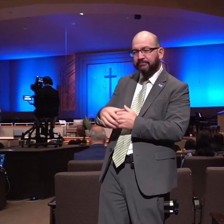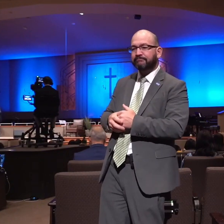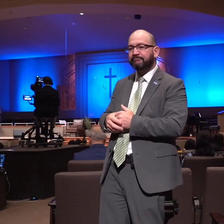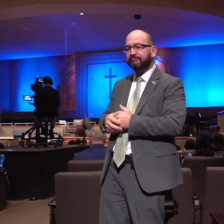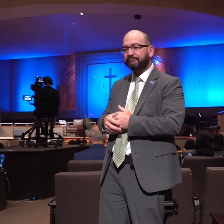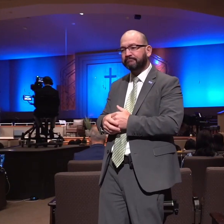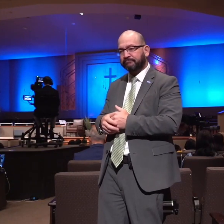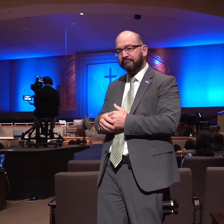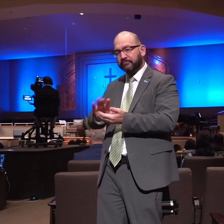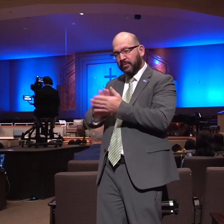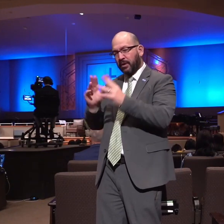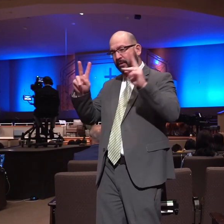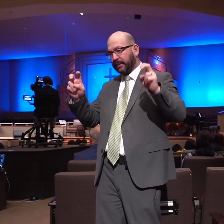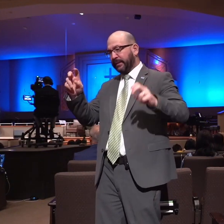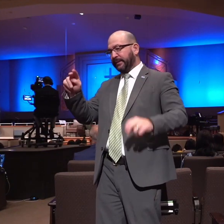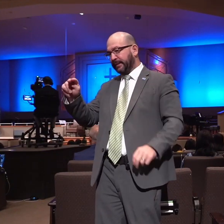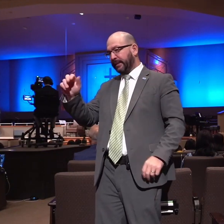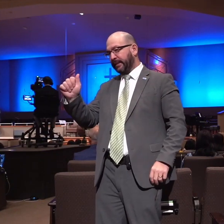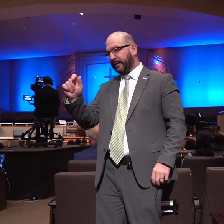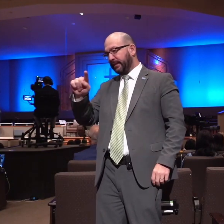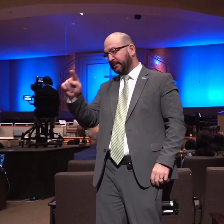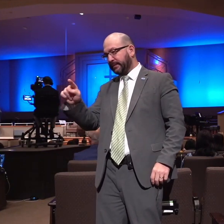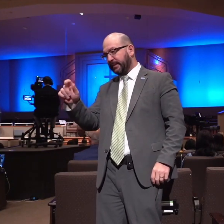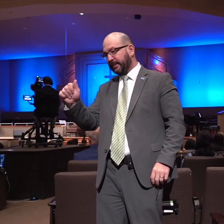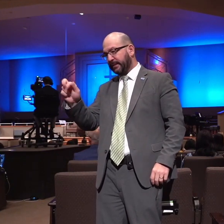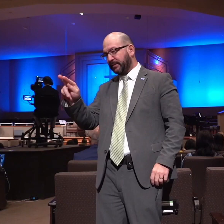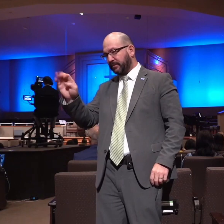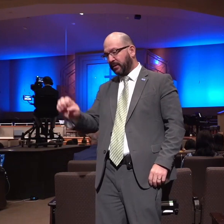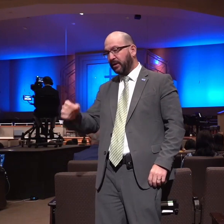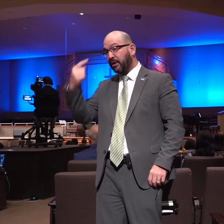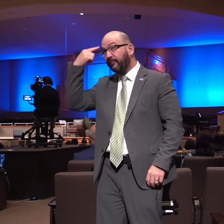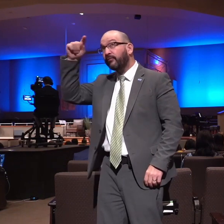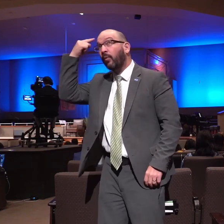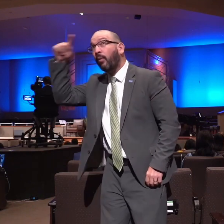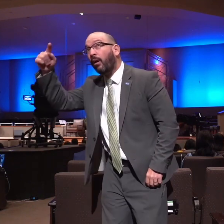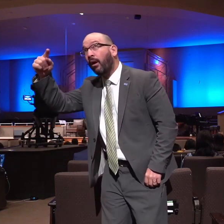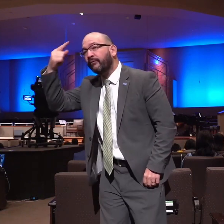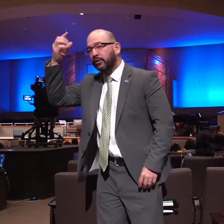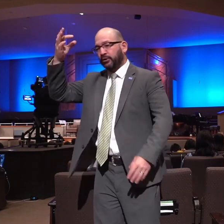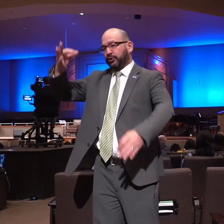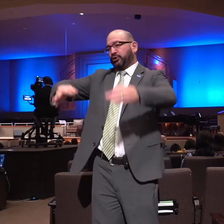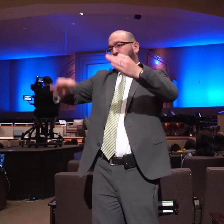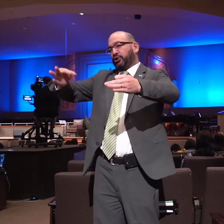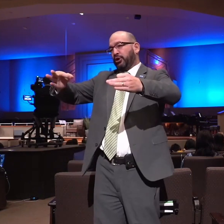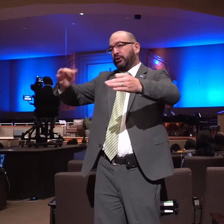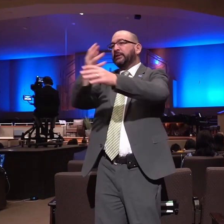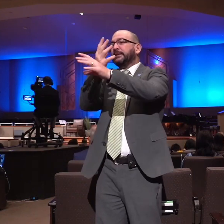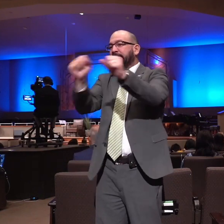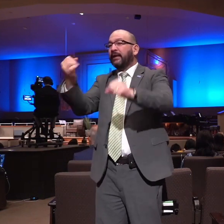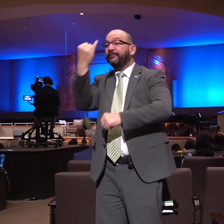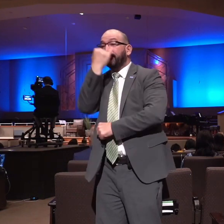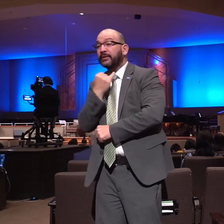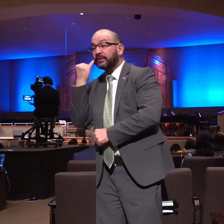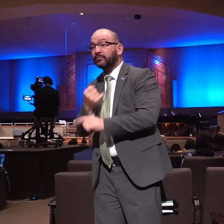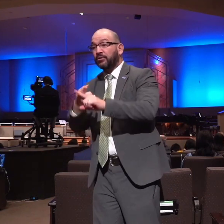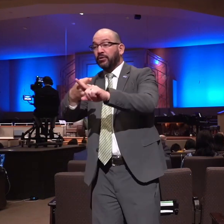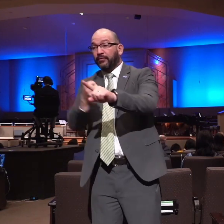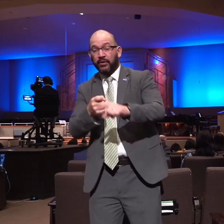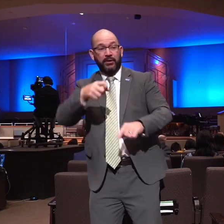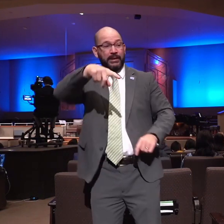Nazarite vow that he might be a deliverer a judge in the nation of Israel to overcome this